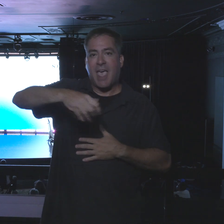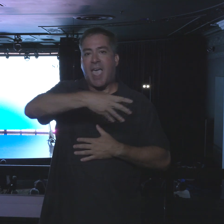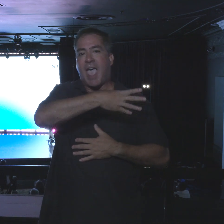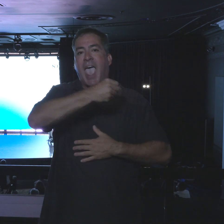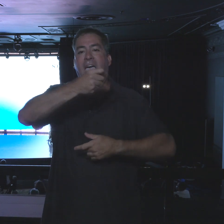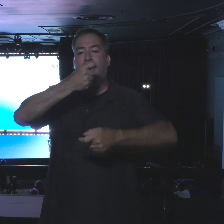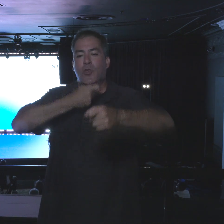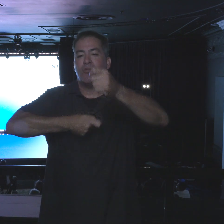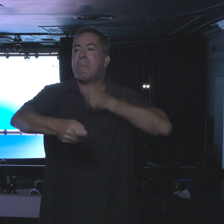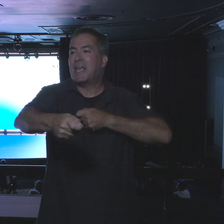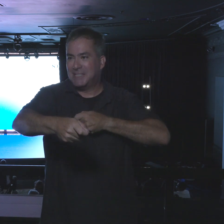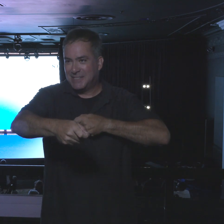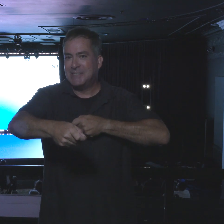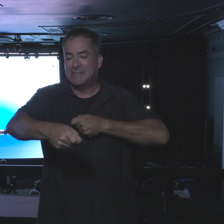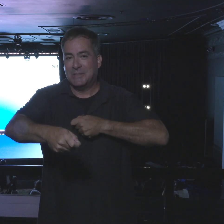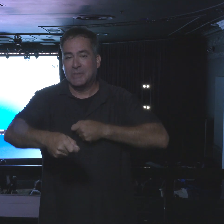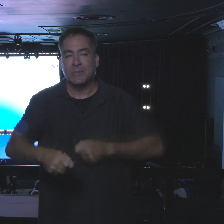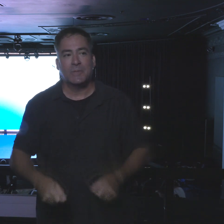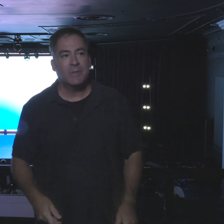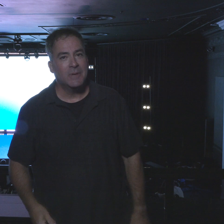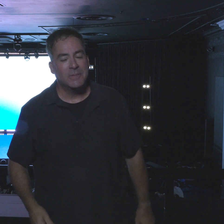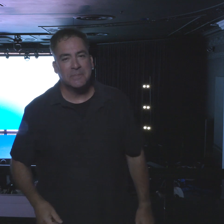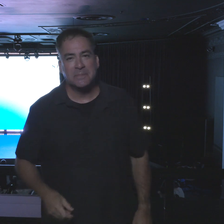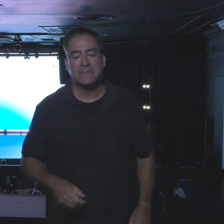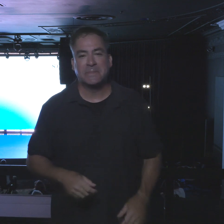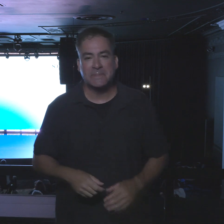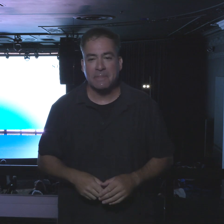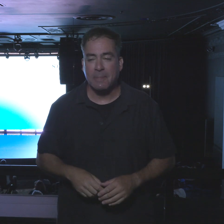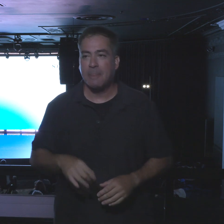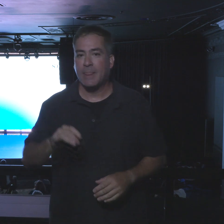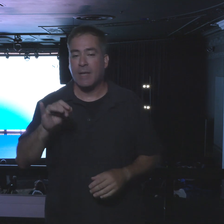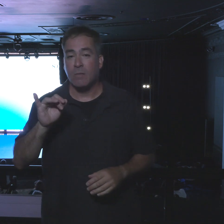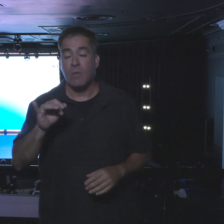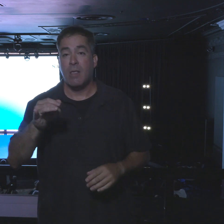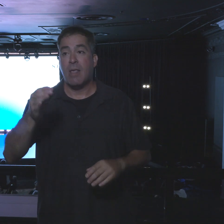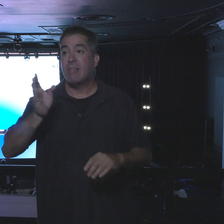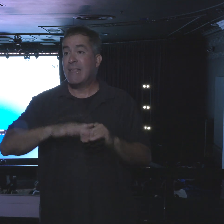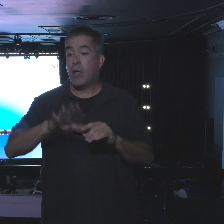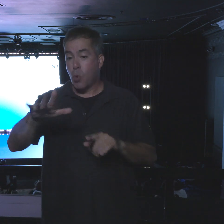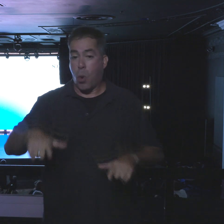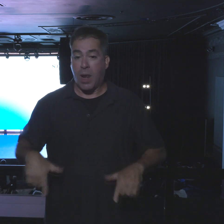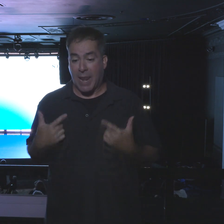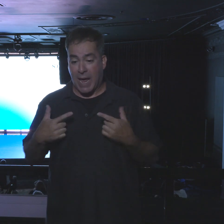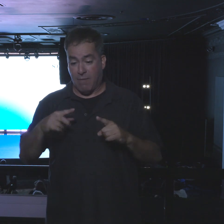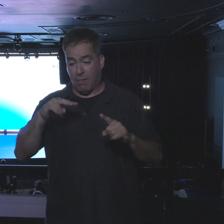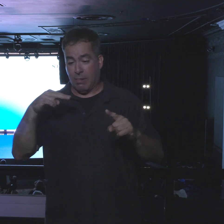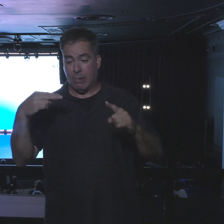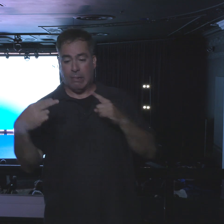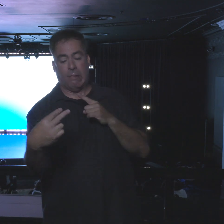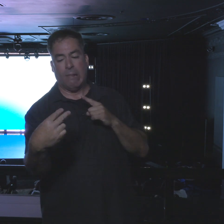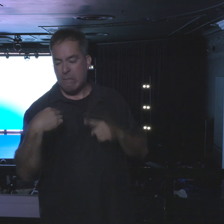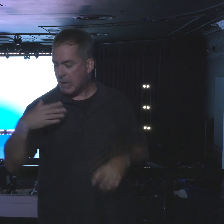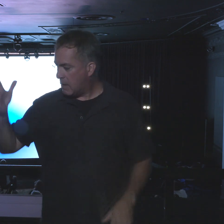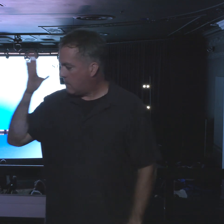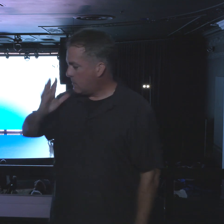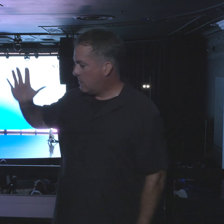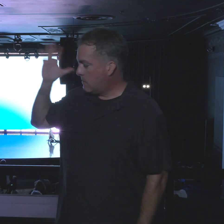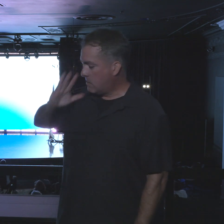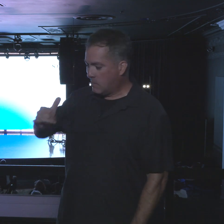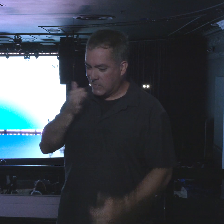So instead of viewing life through the lens of our woundedness,